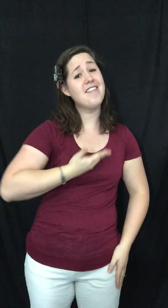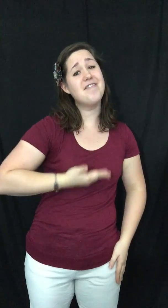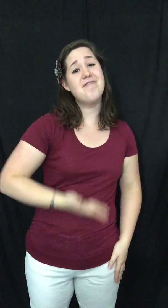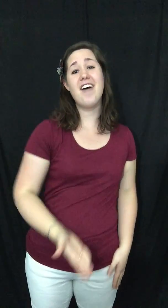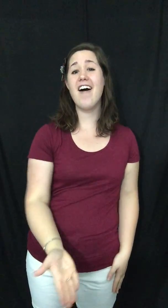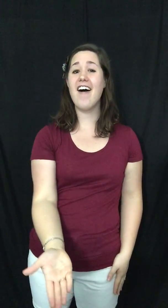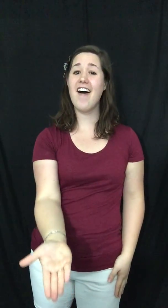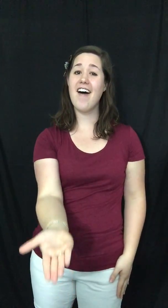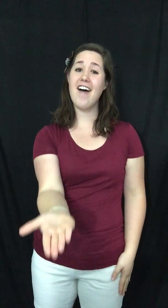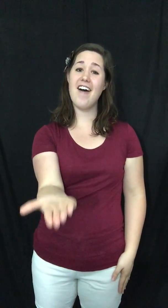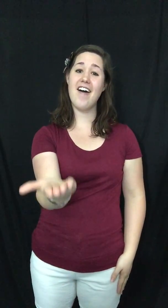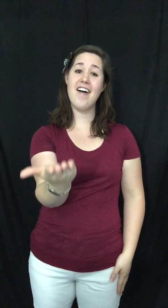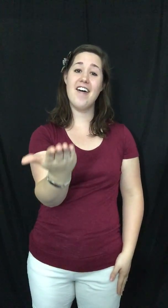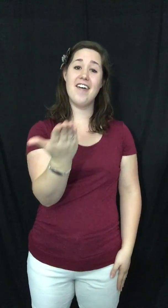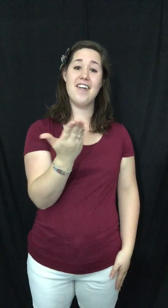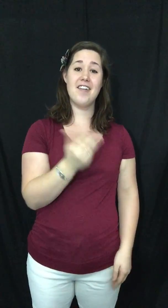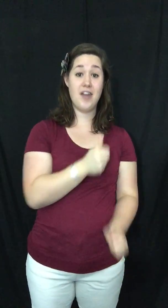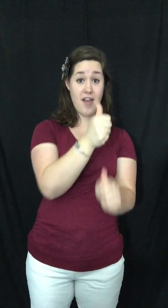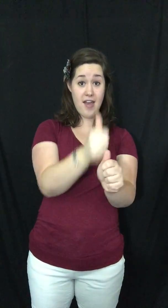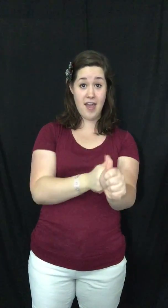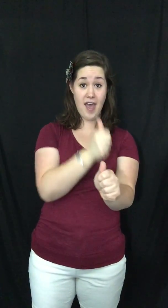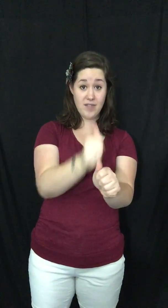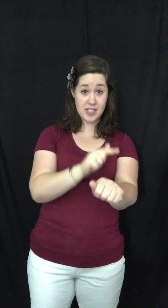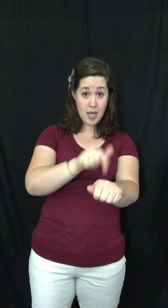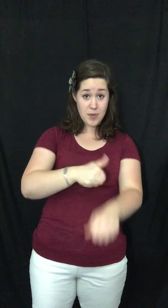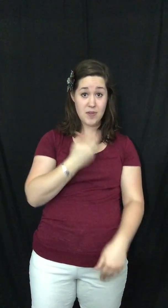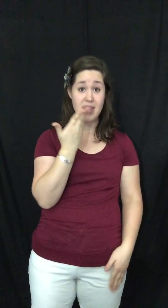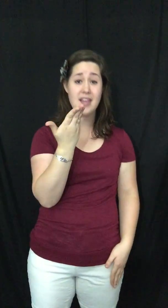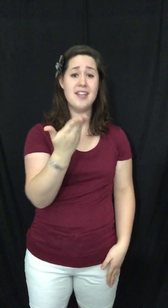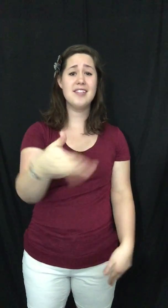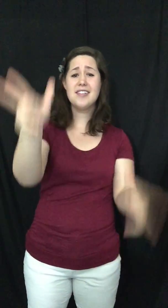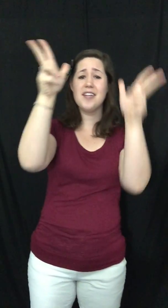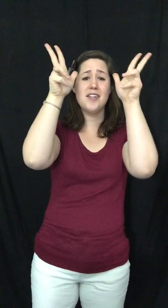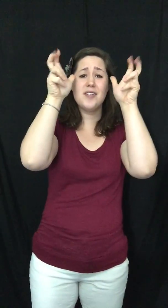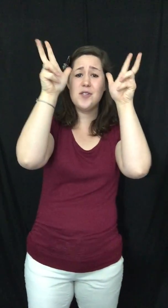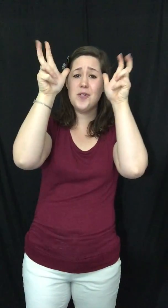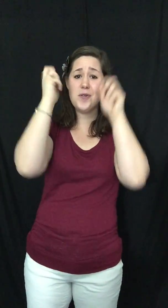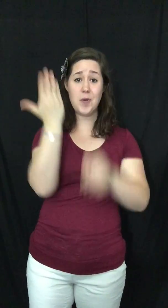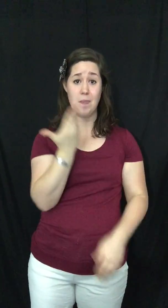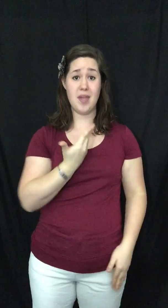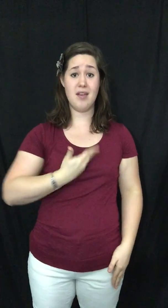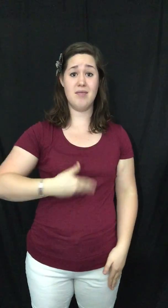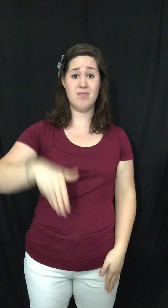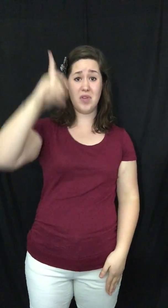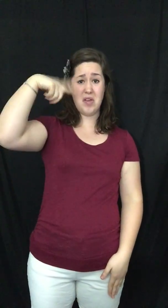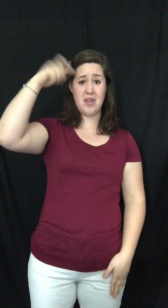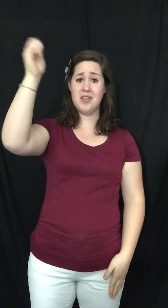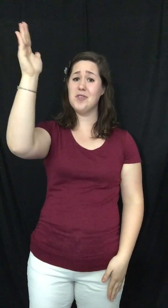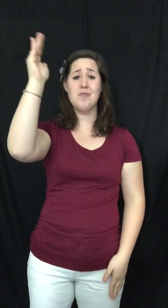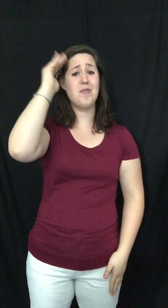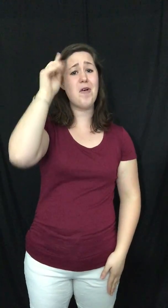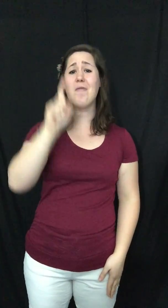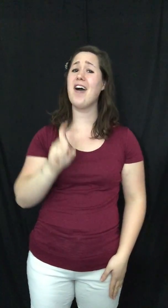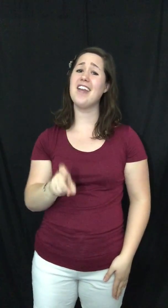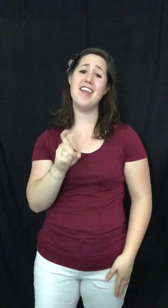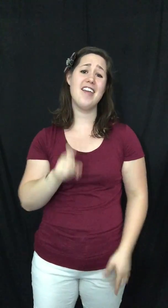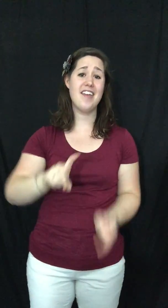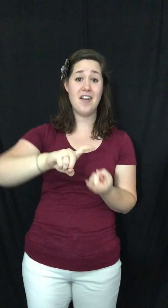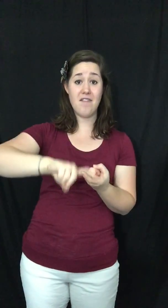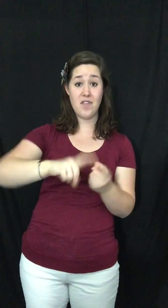you are Every time you listen to me, cause you know I need a